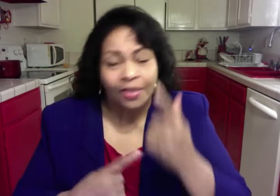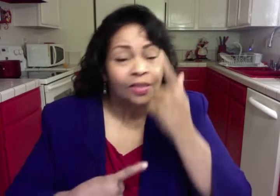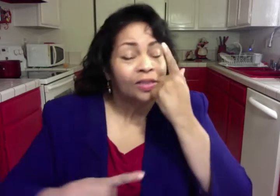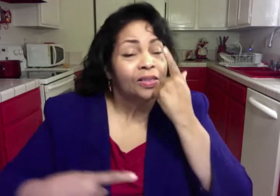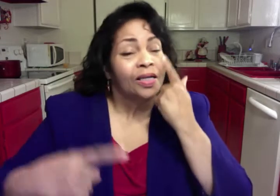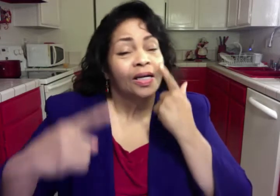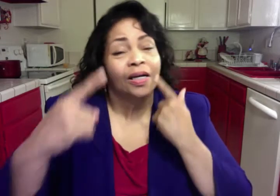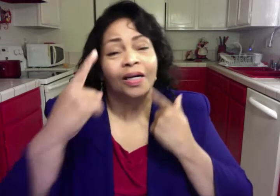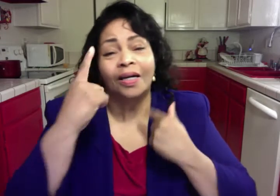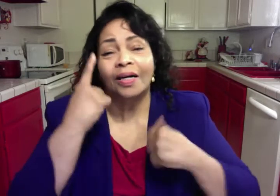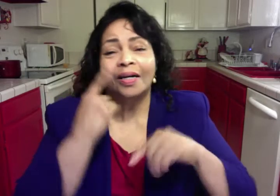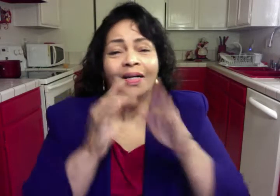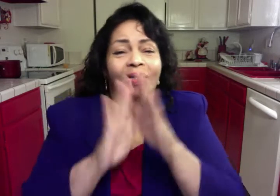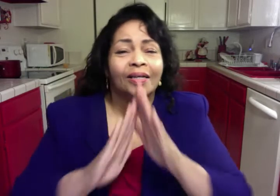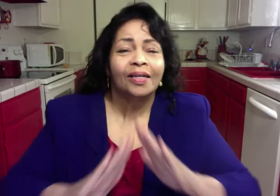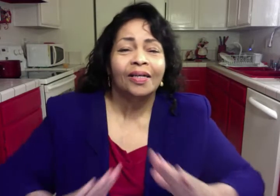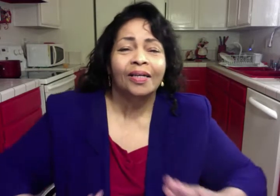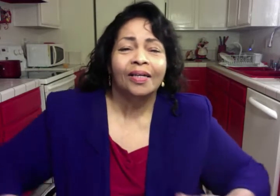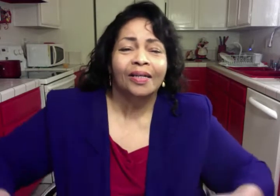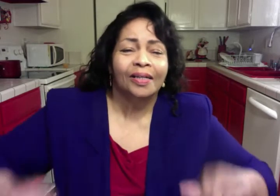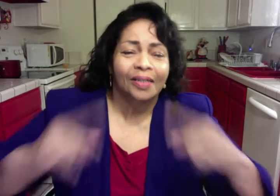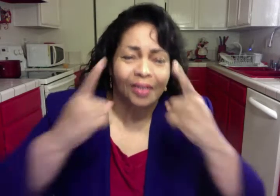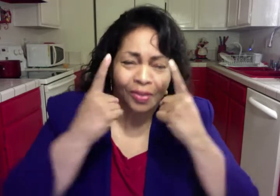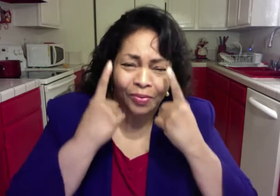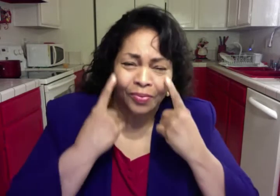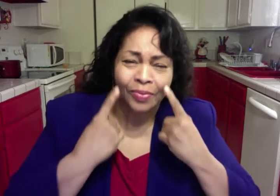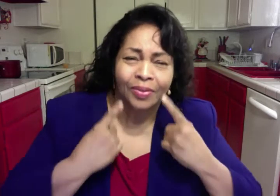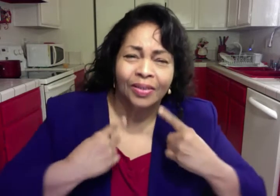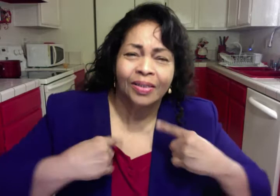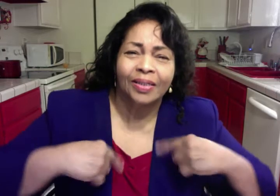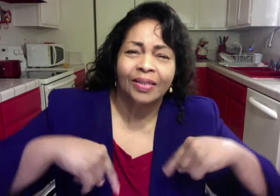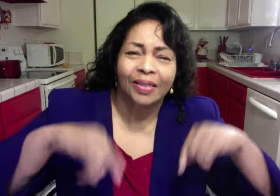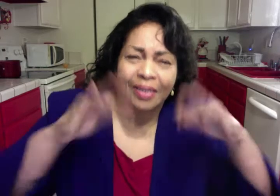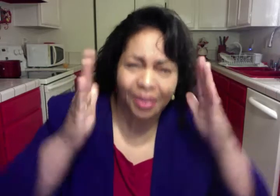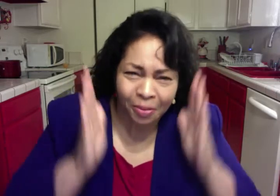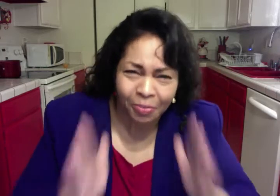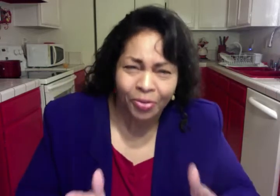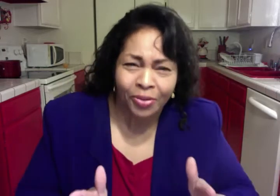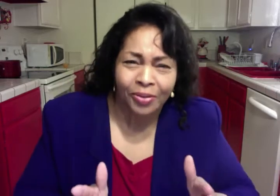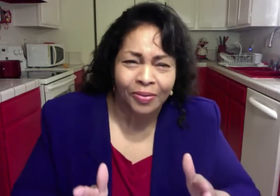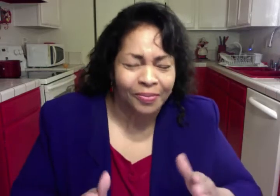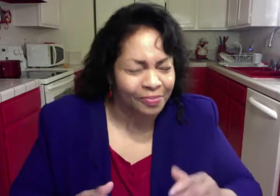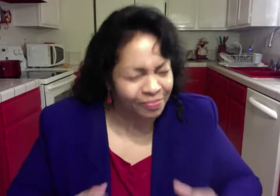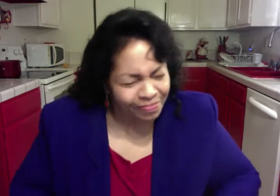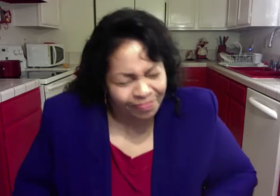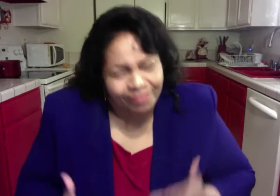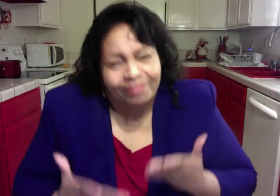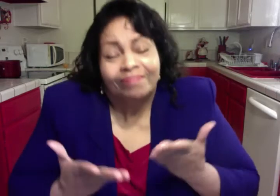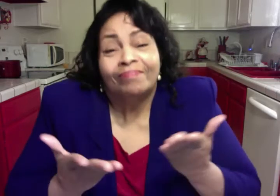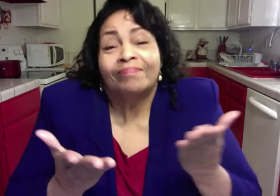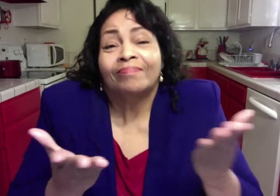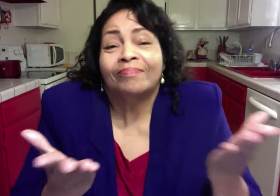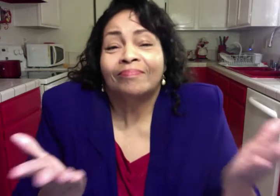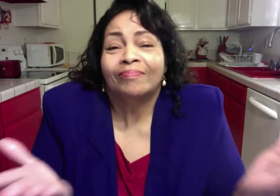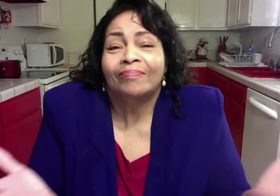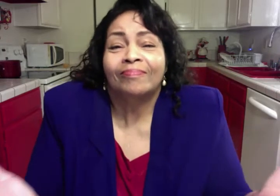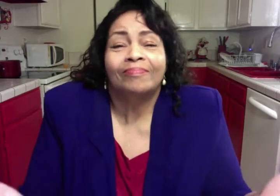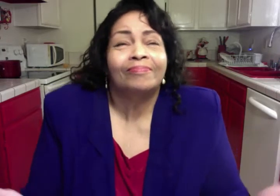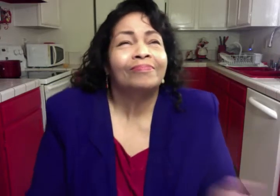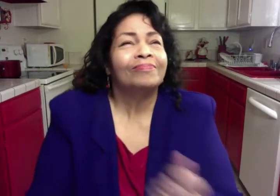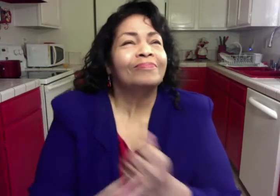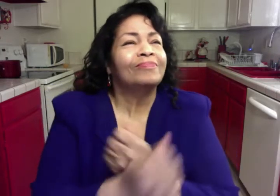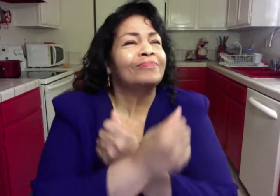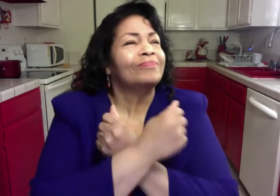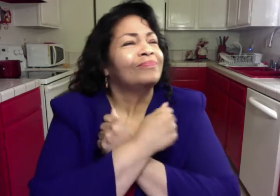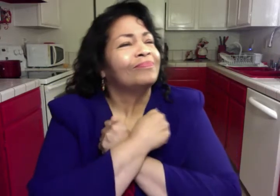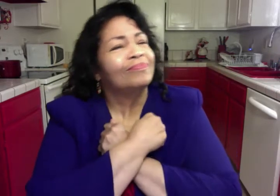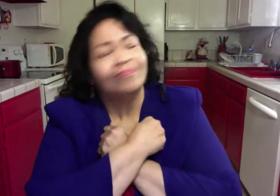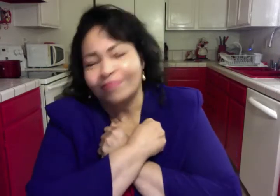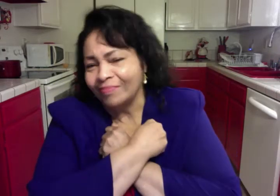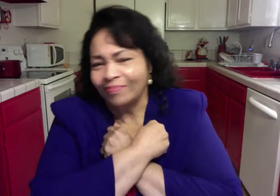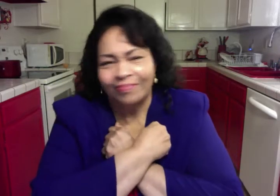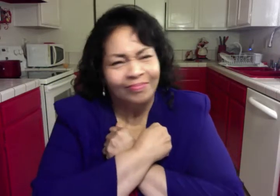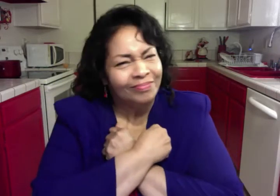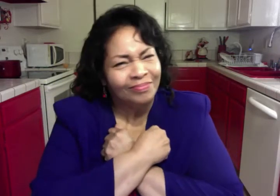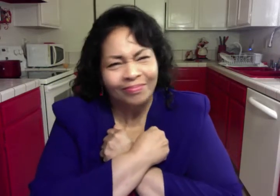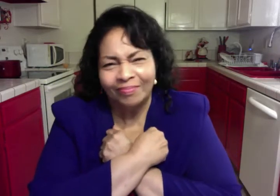Silent we put on him upon us